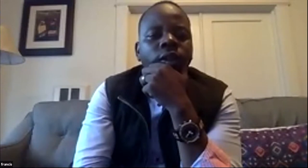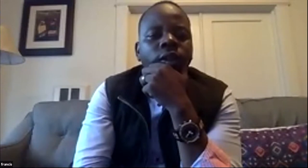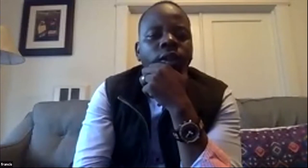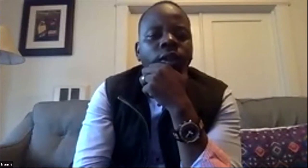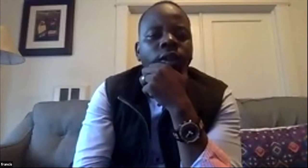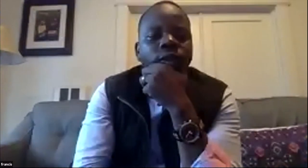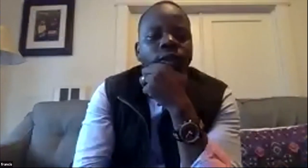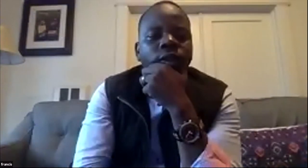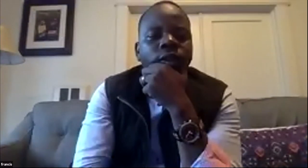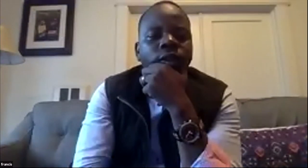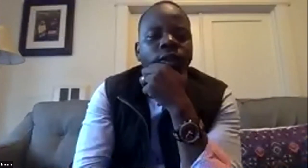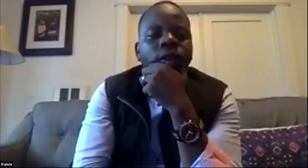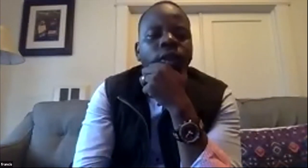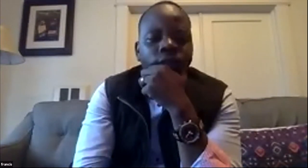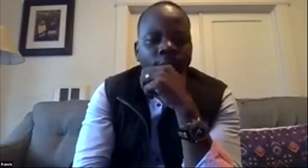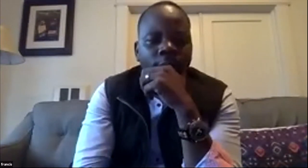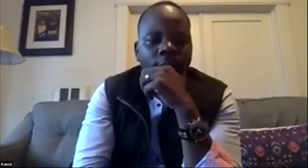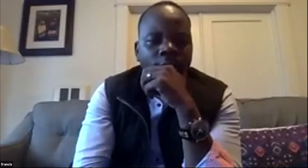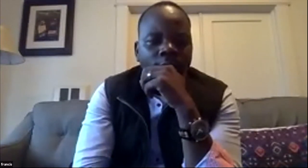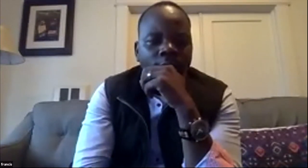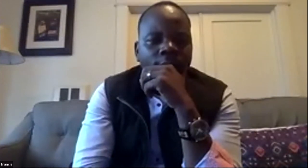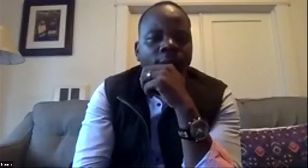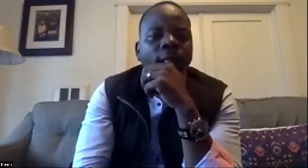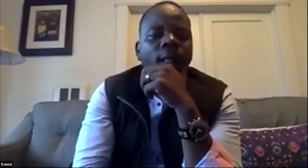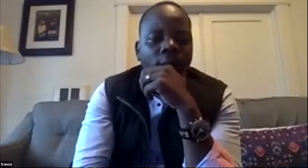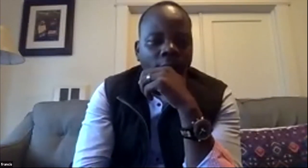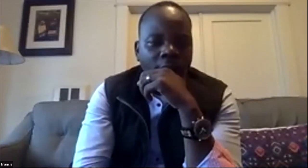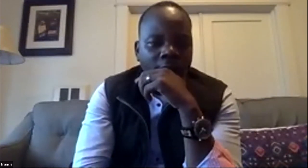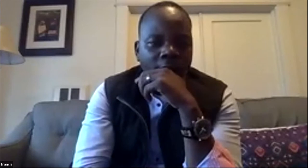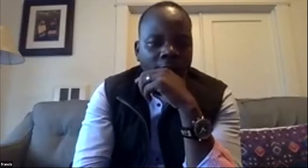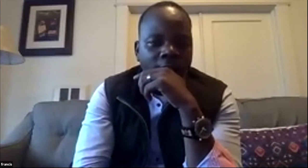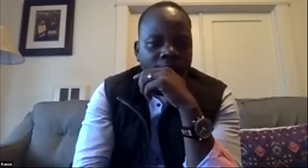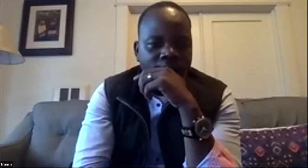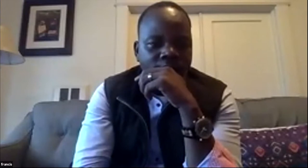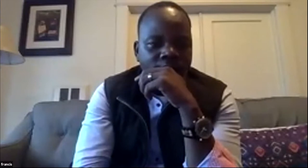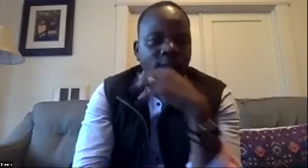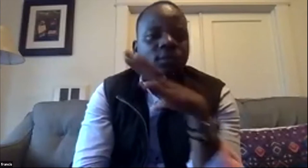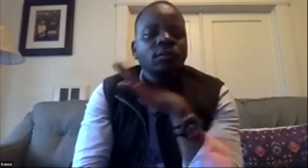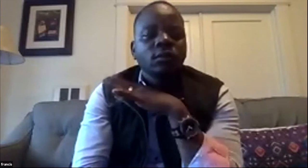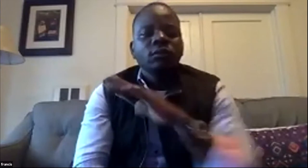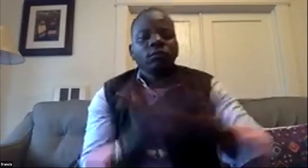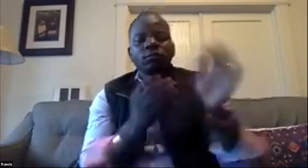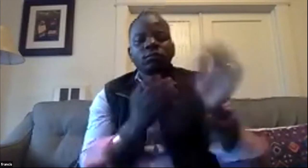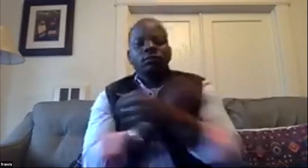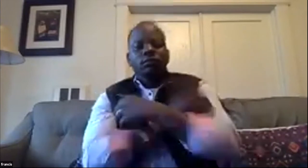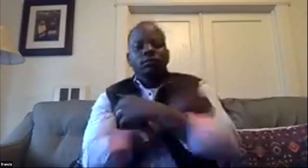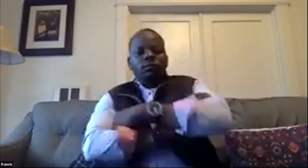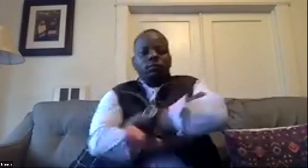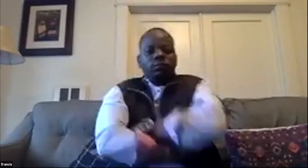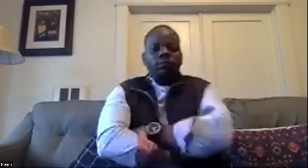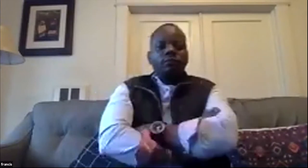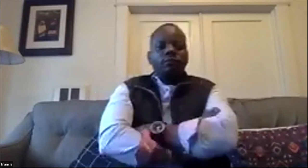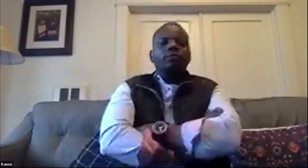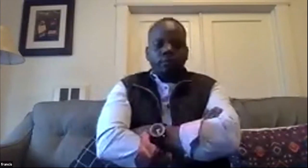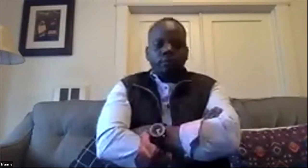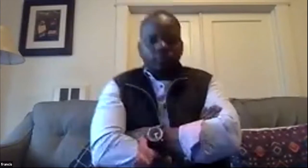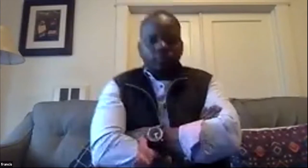and there's a book on it written by um i have a copy of it here i'll get it in a second but um